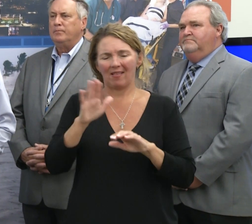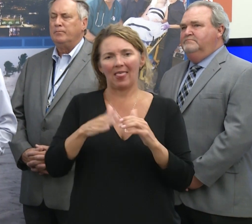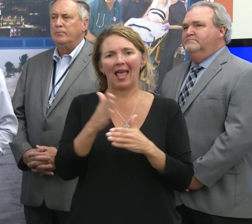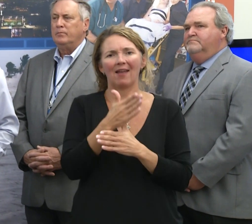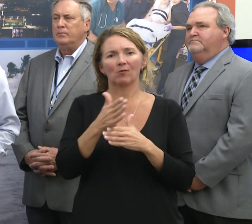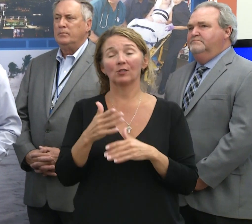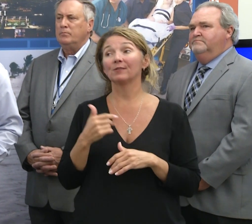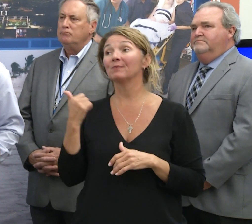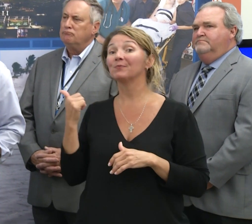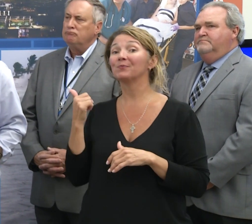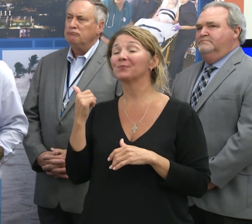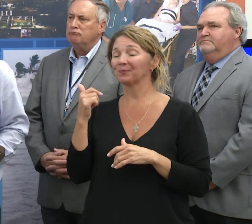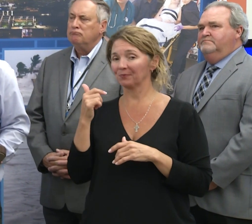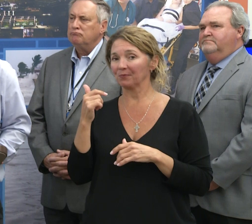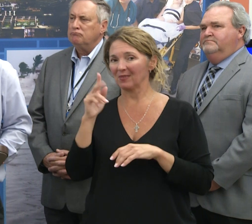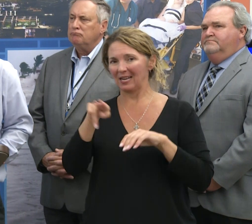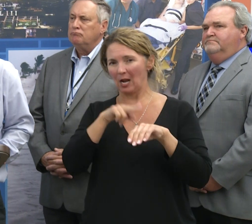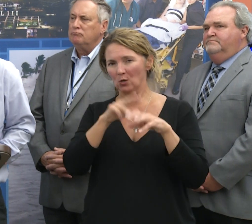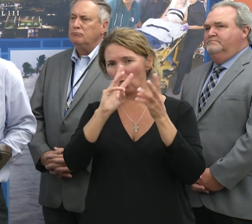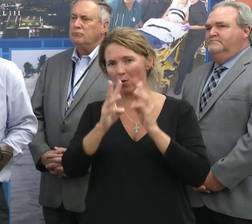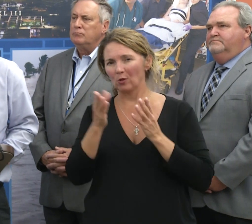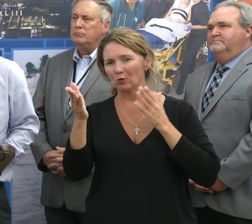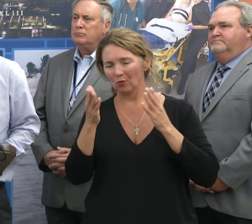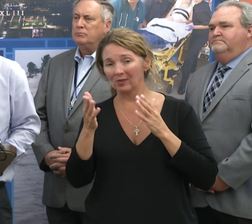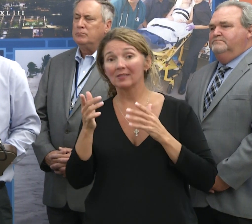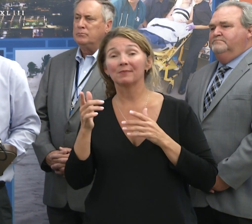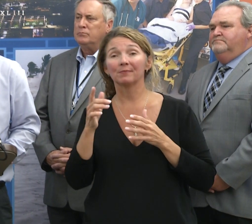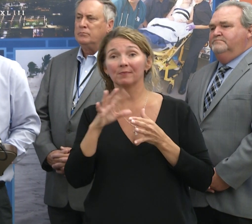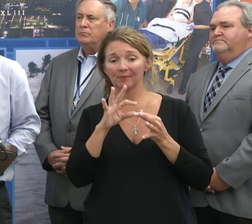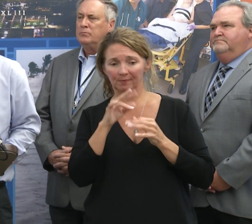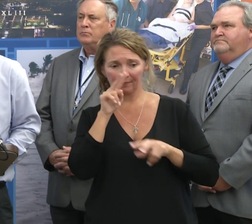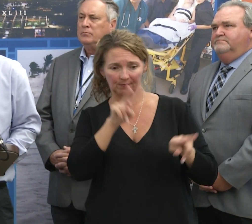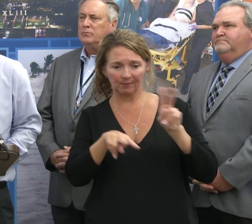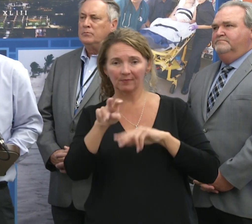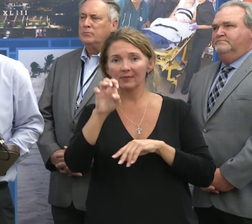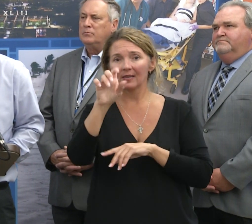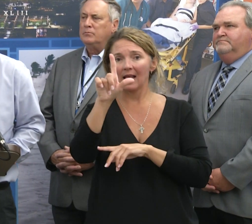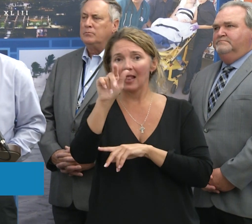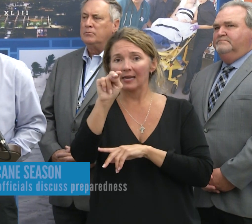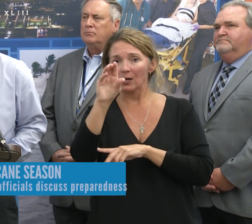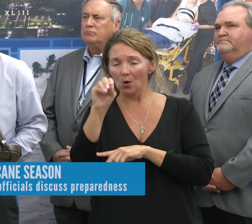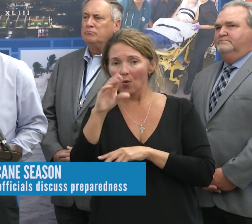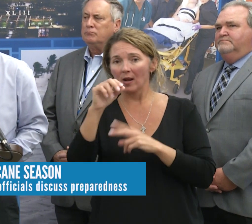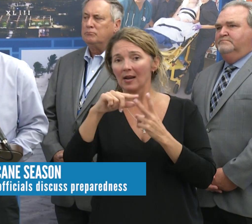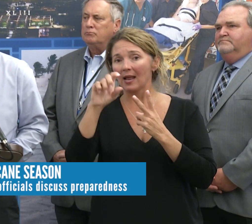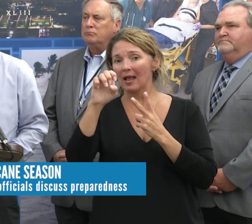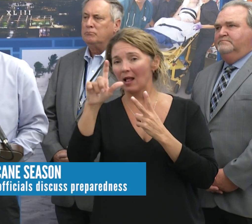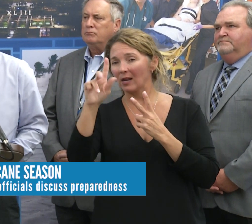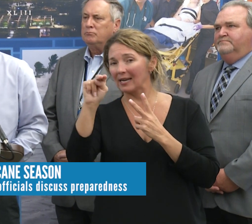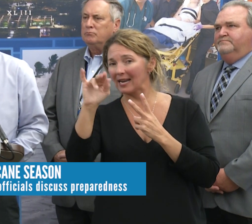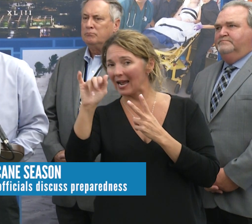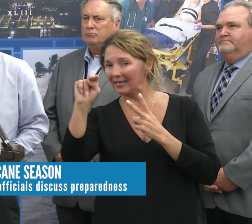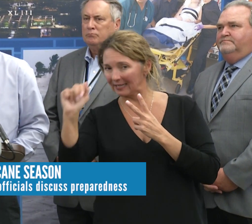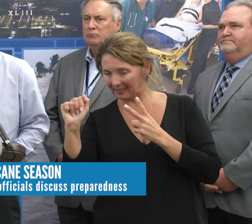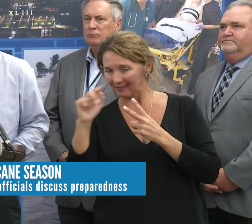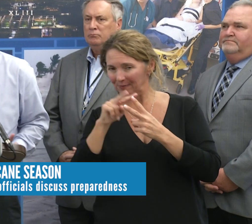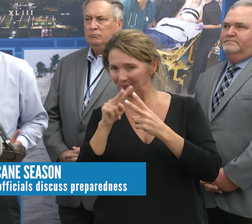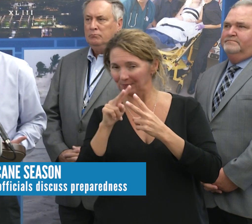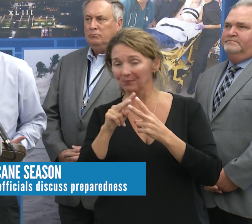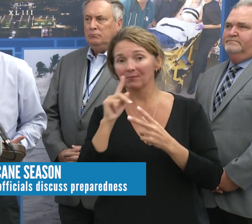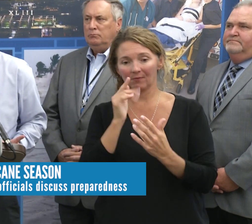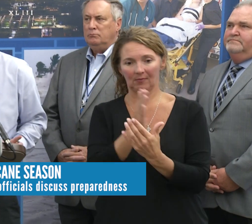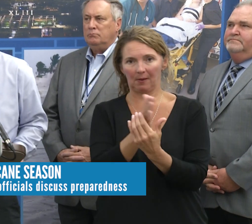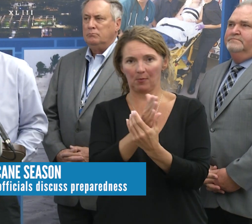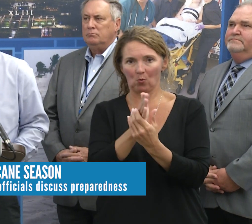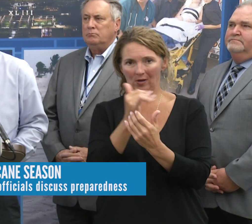What we're looking at is there's a specific weather pattern that is, you know, El Nino and La Nina. And so, when we're looking at a neutral period, we're actually